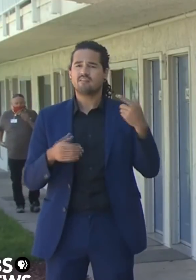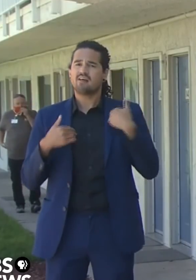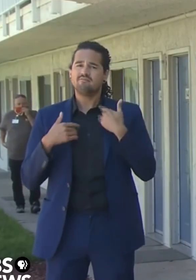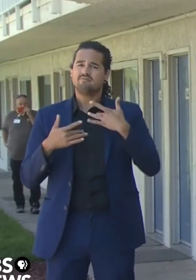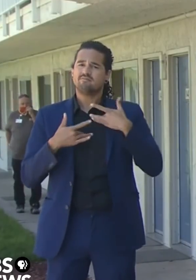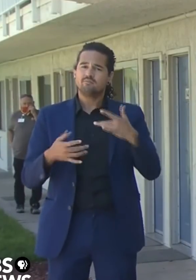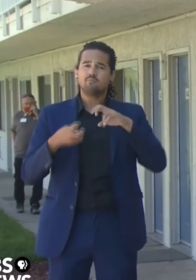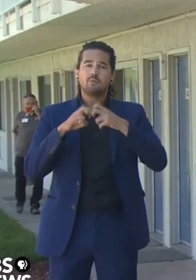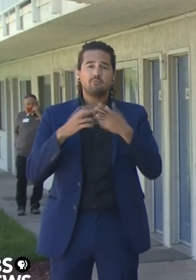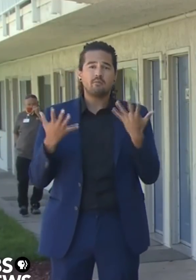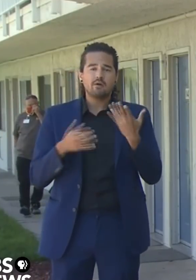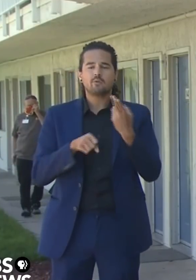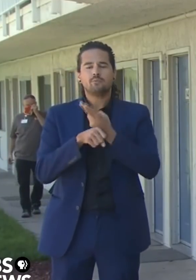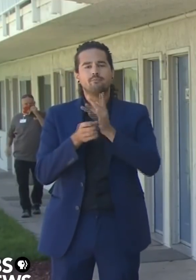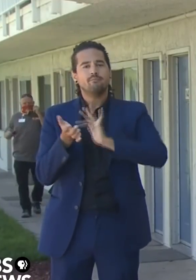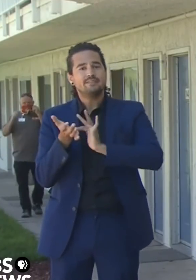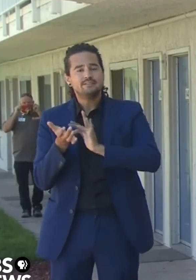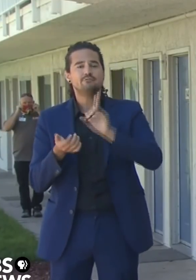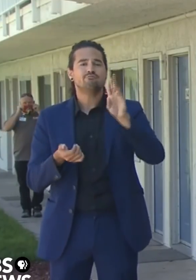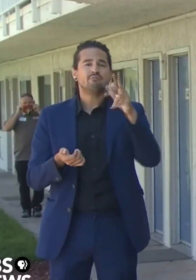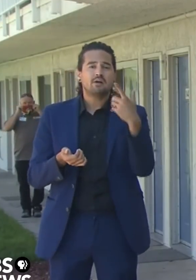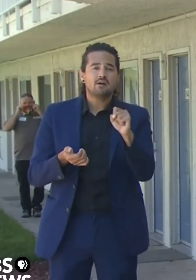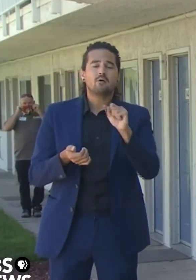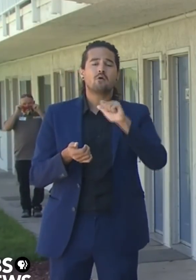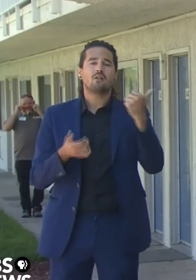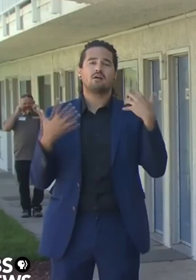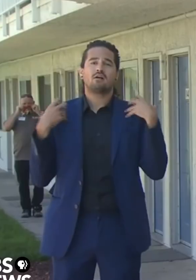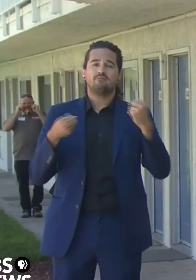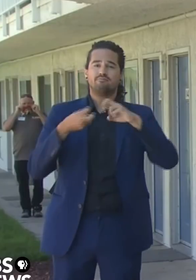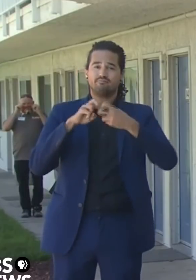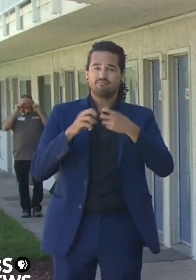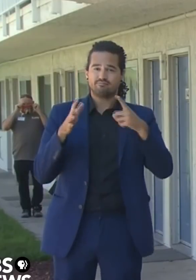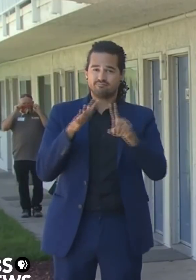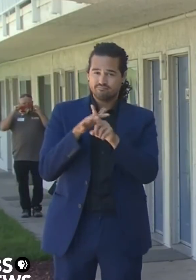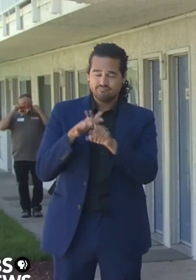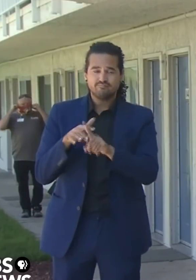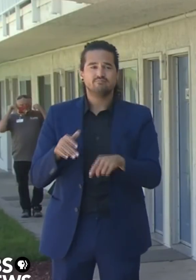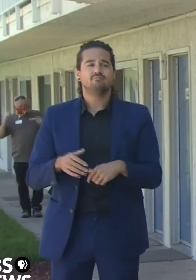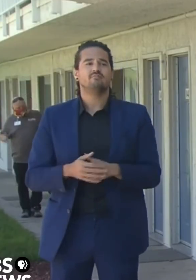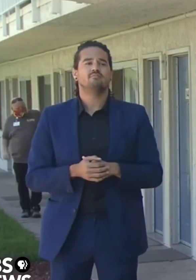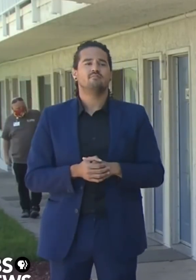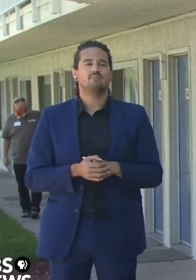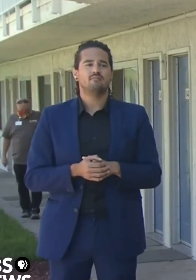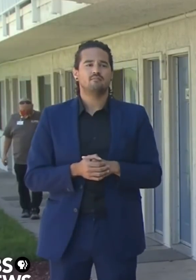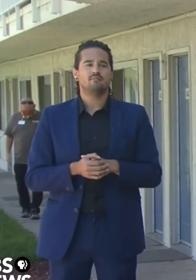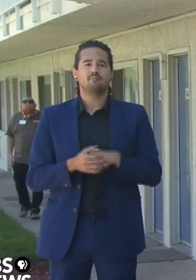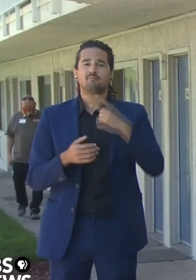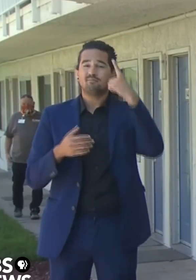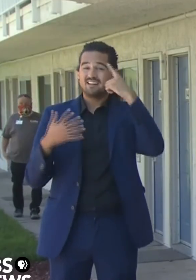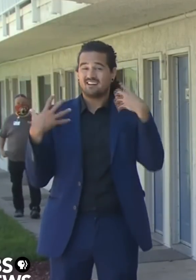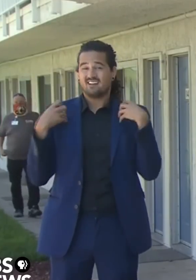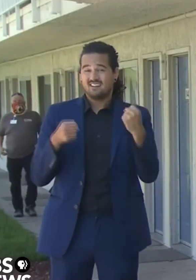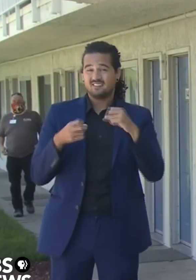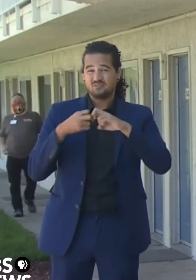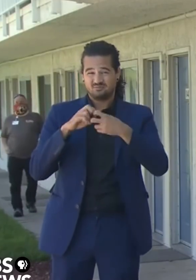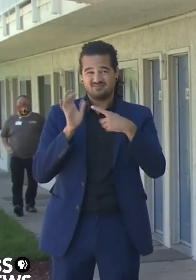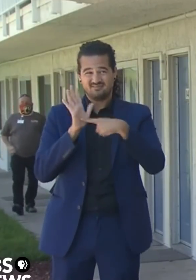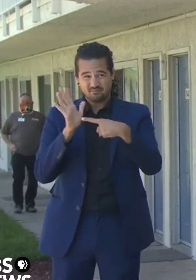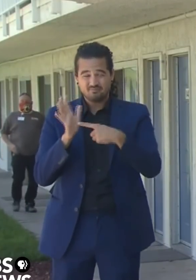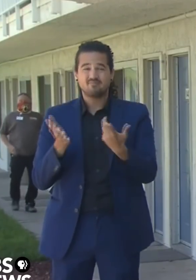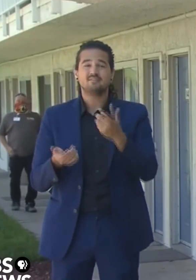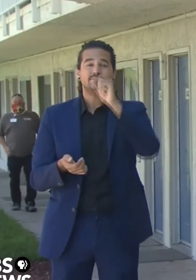of the inability to pay rent and others through no fault of their own victims of circumstance and end up